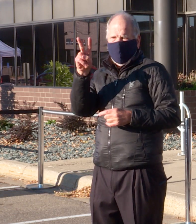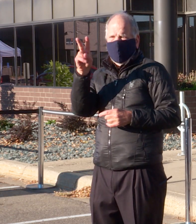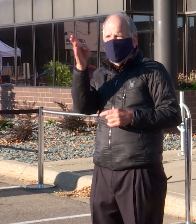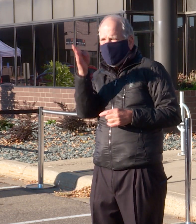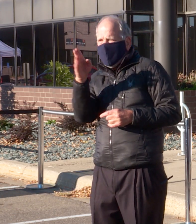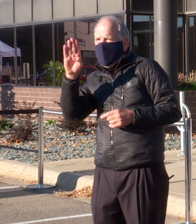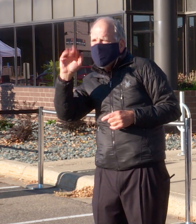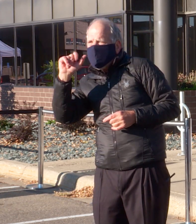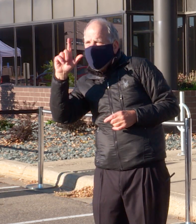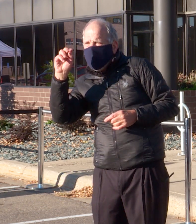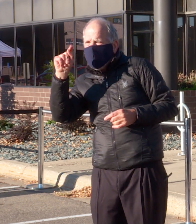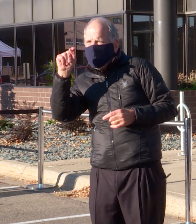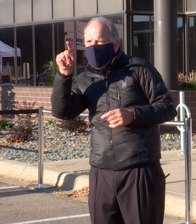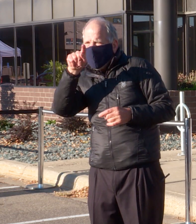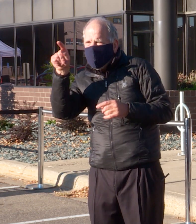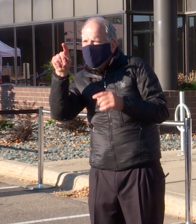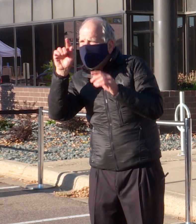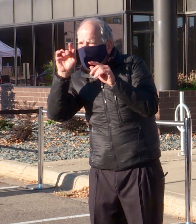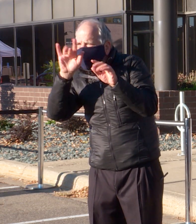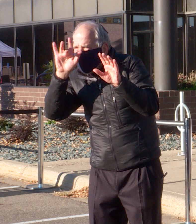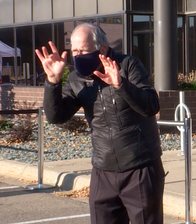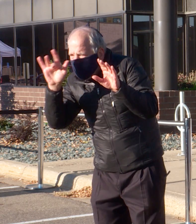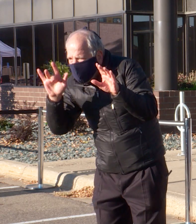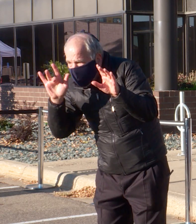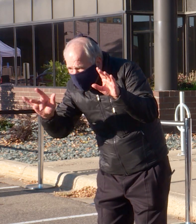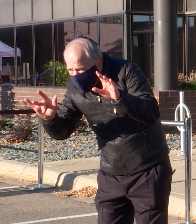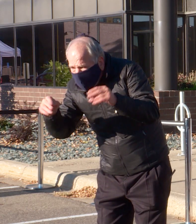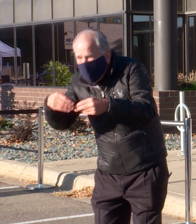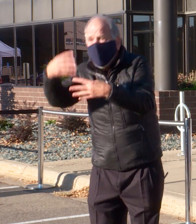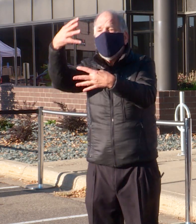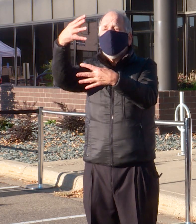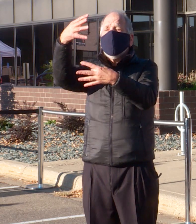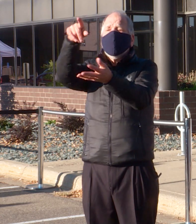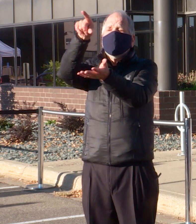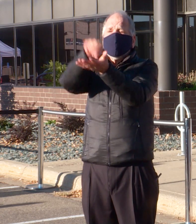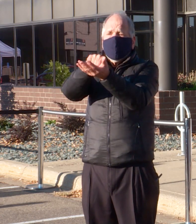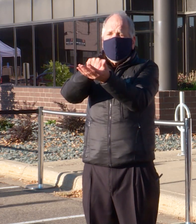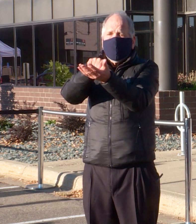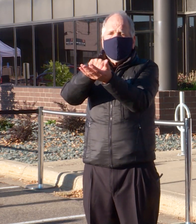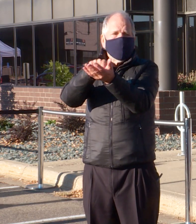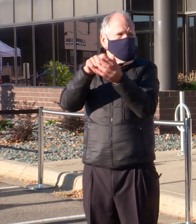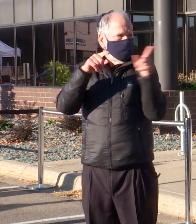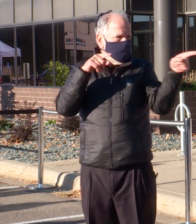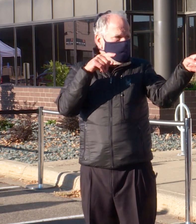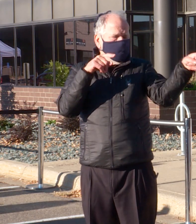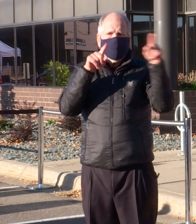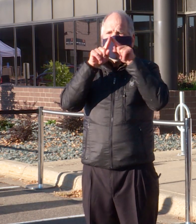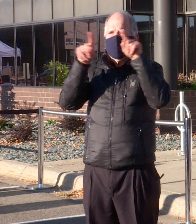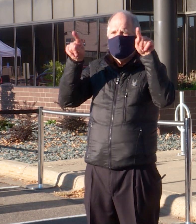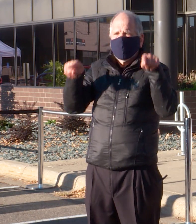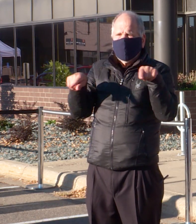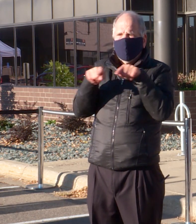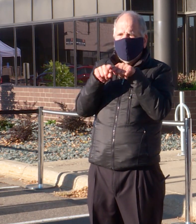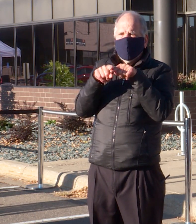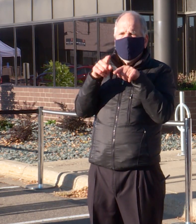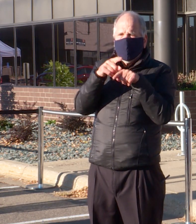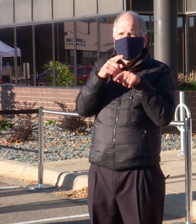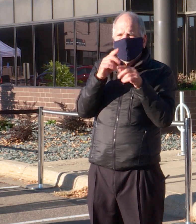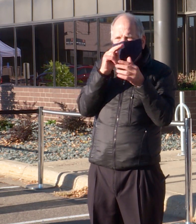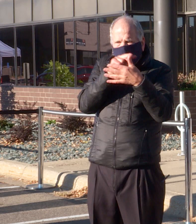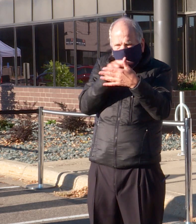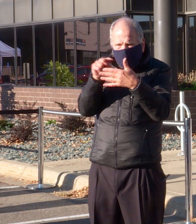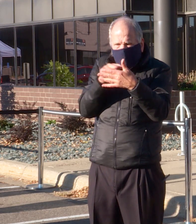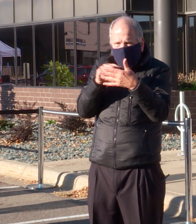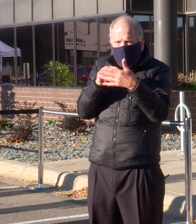these drop off locations is, this is a very, very, very tiny little handout. But you can see